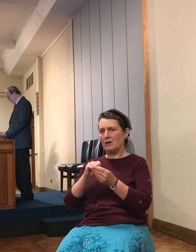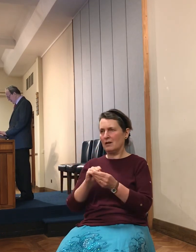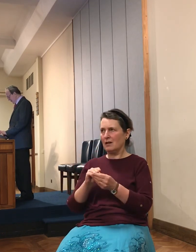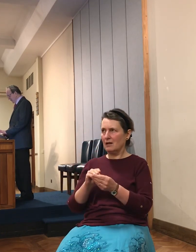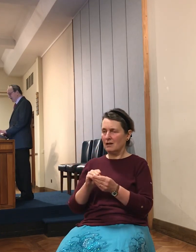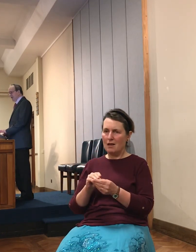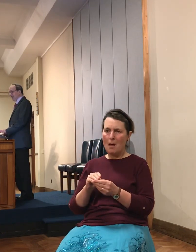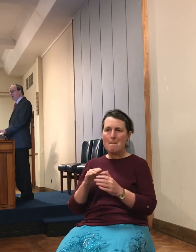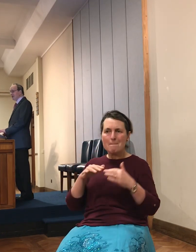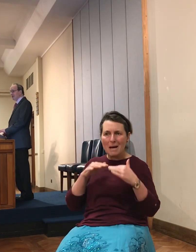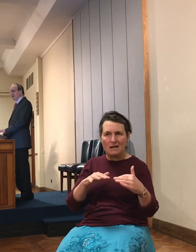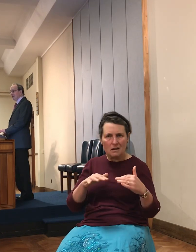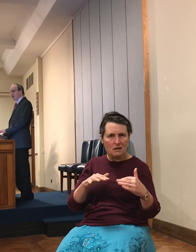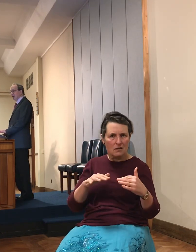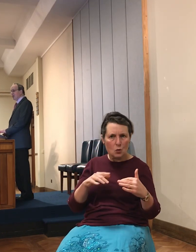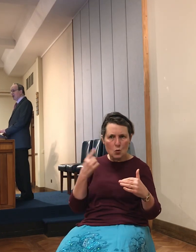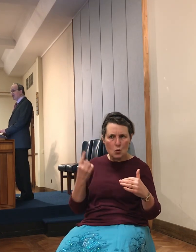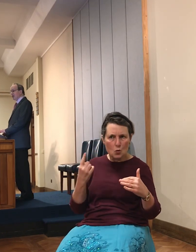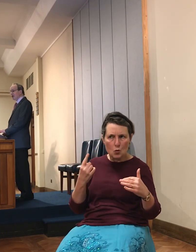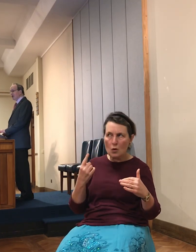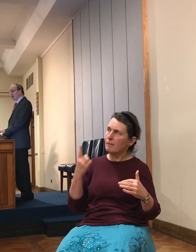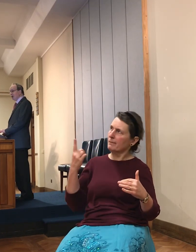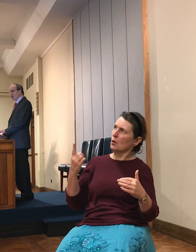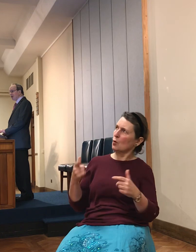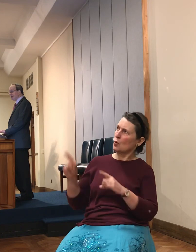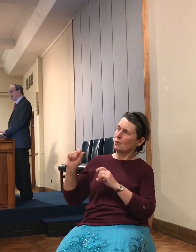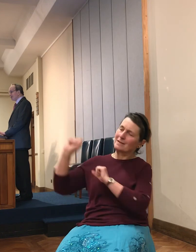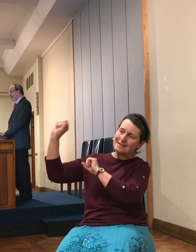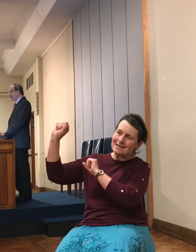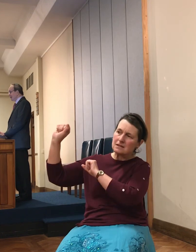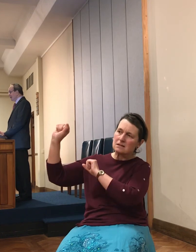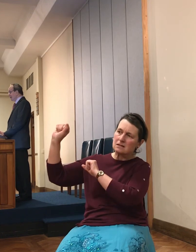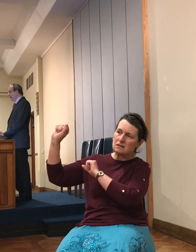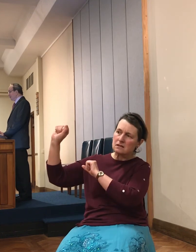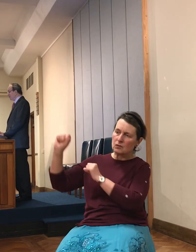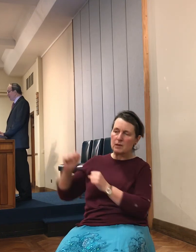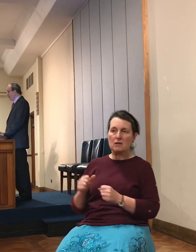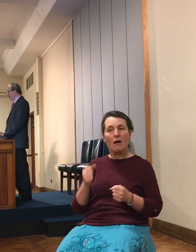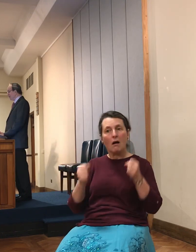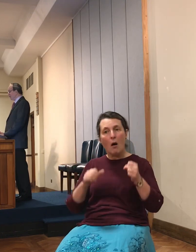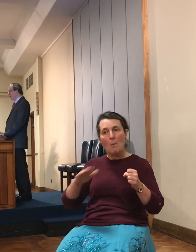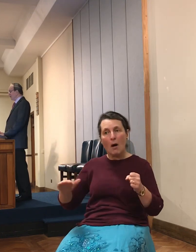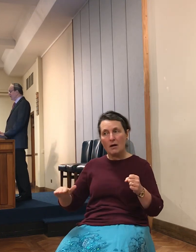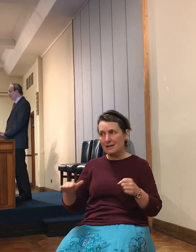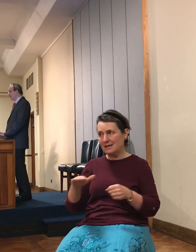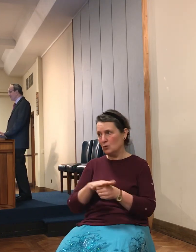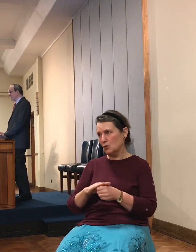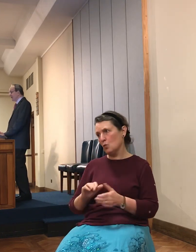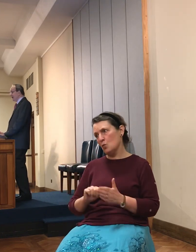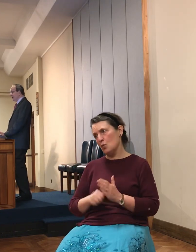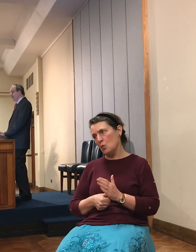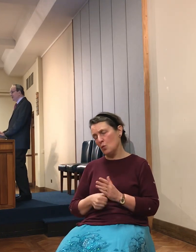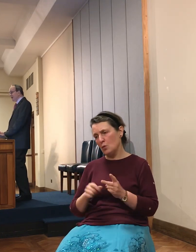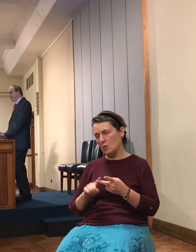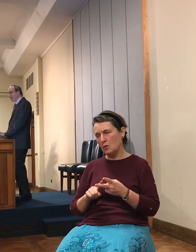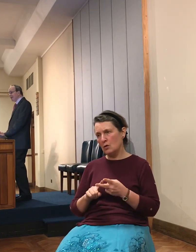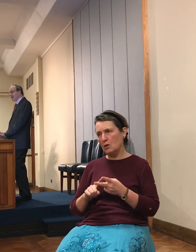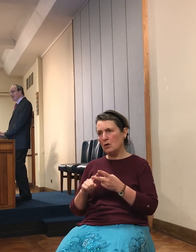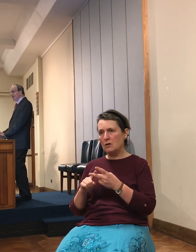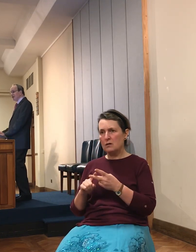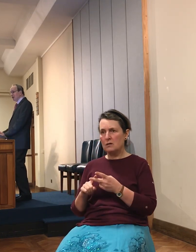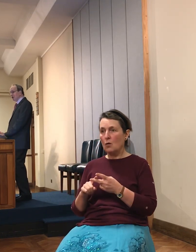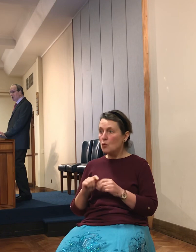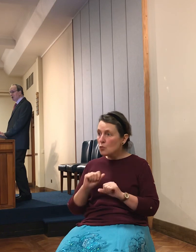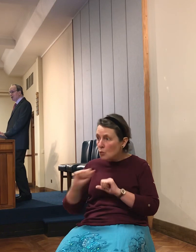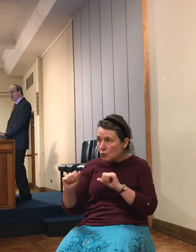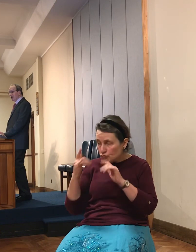forget that. Our parking situation, every trial that confronts us, the battle